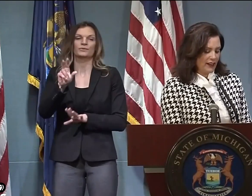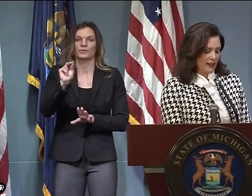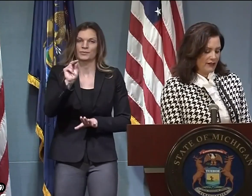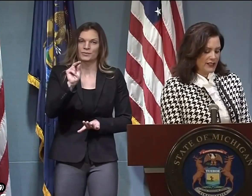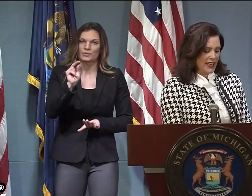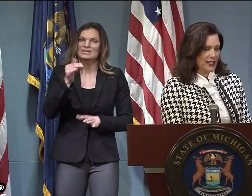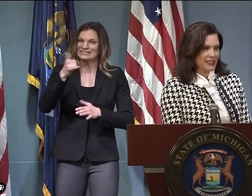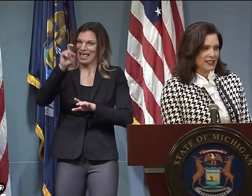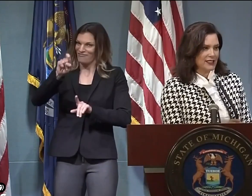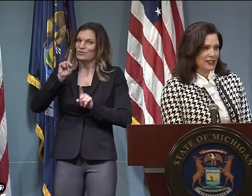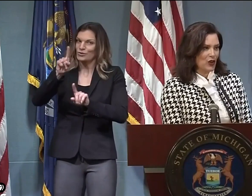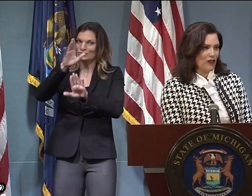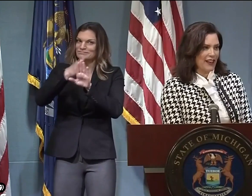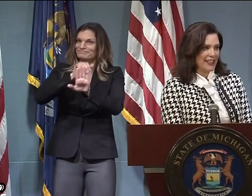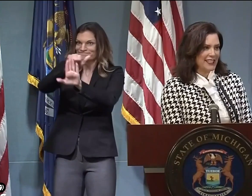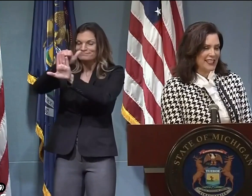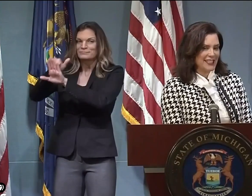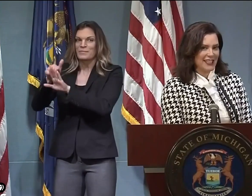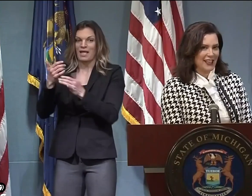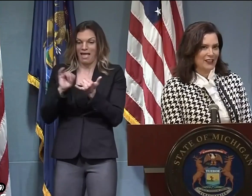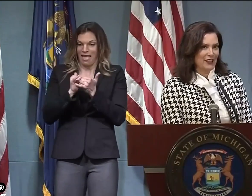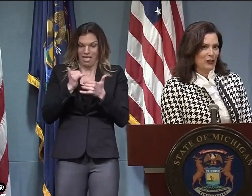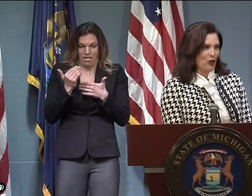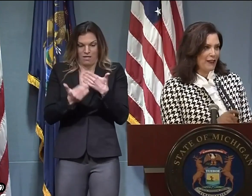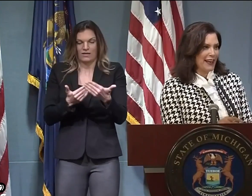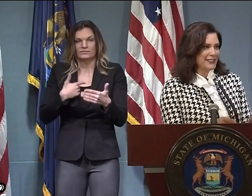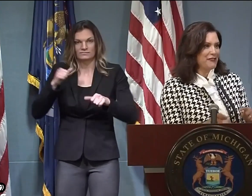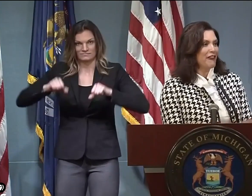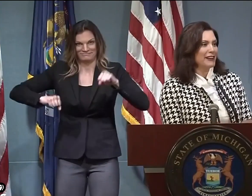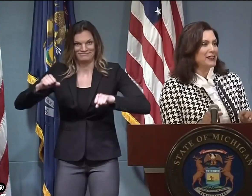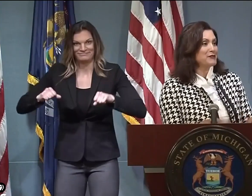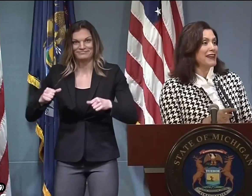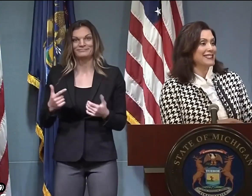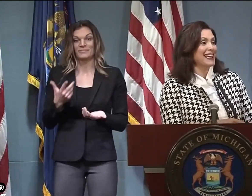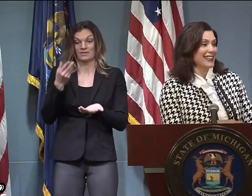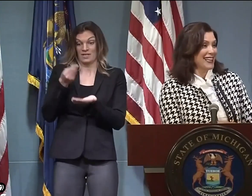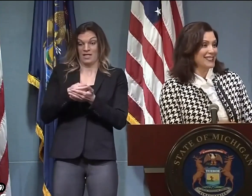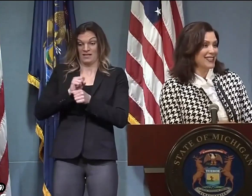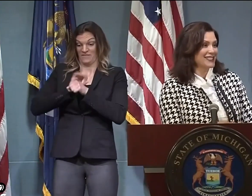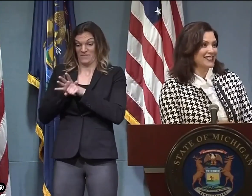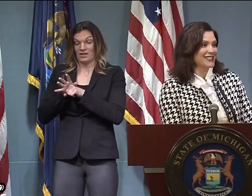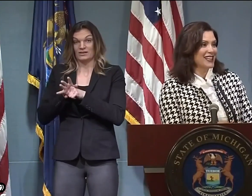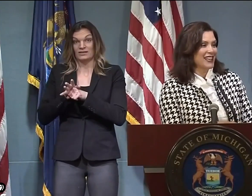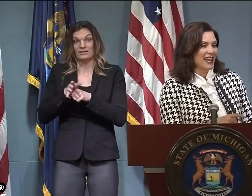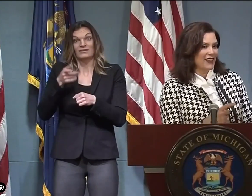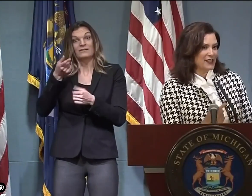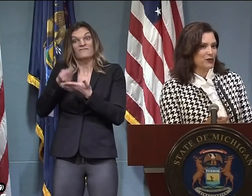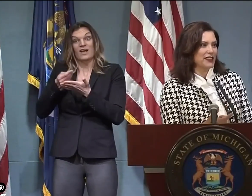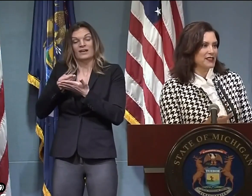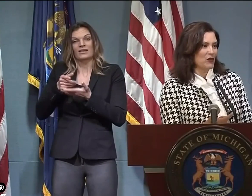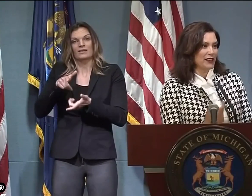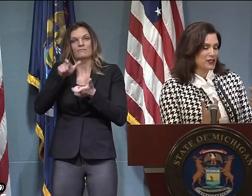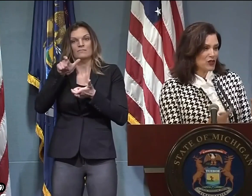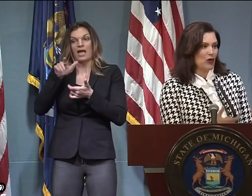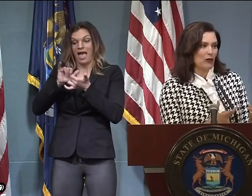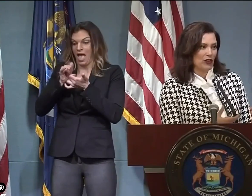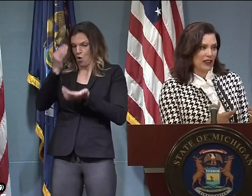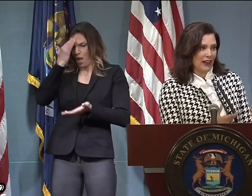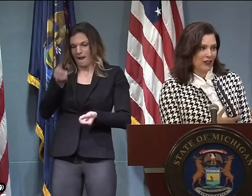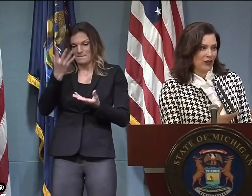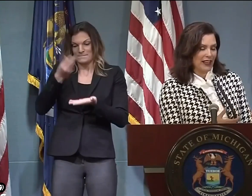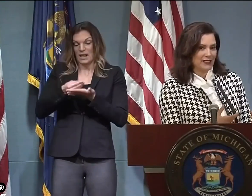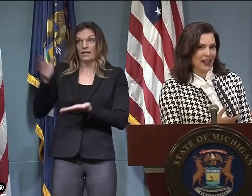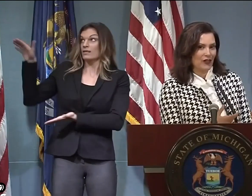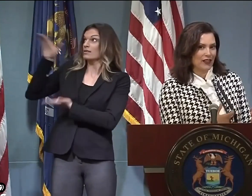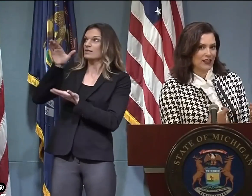the, I think, tough irony of taking a census and COVID-19 is that COVID-19 funding is based on the last census.